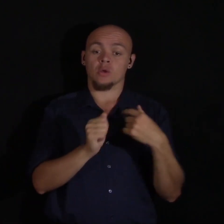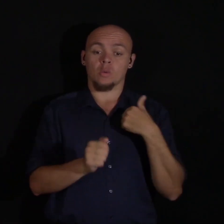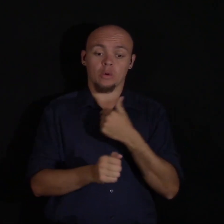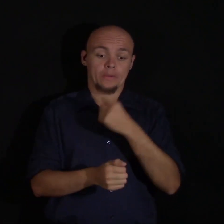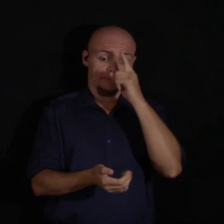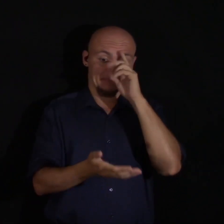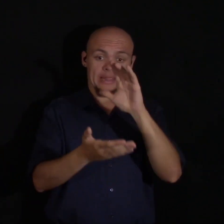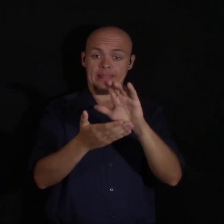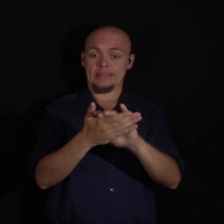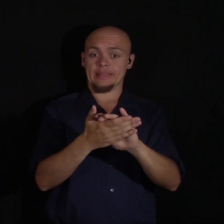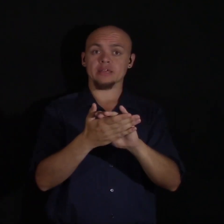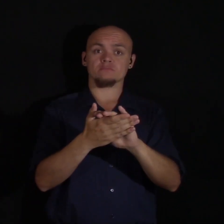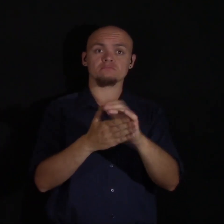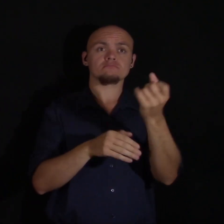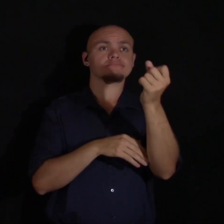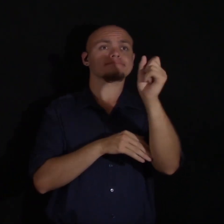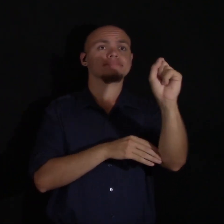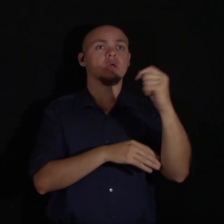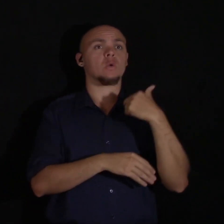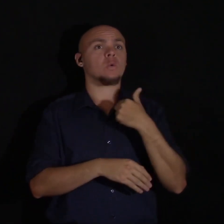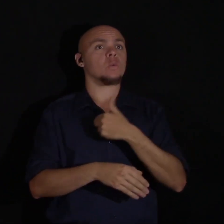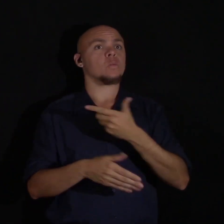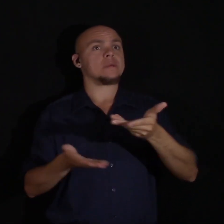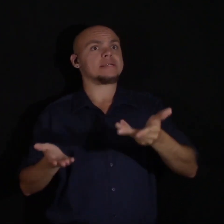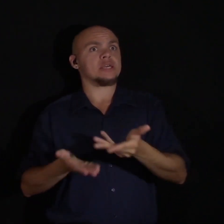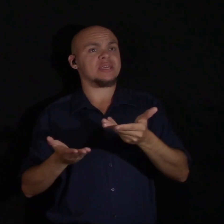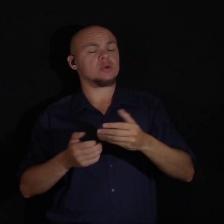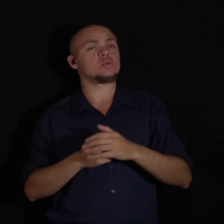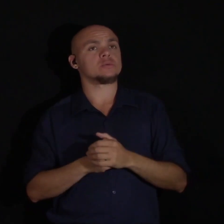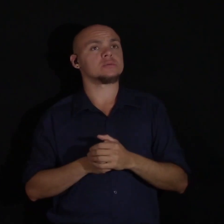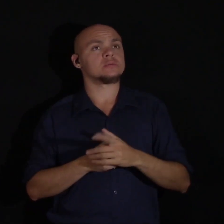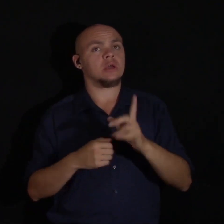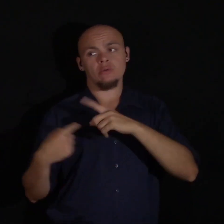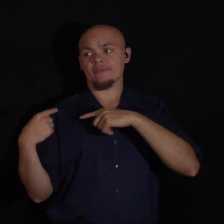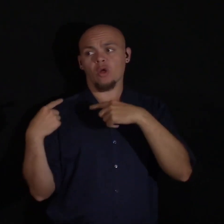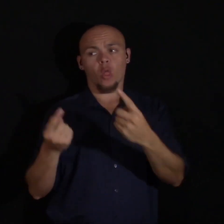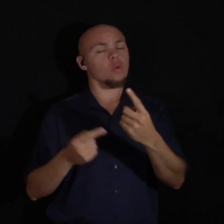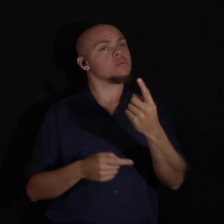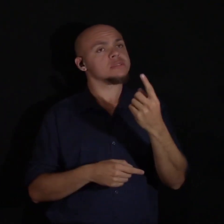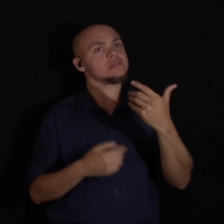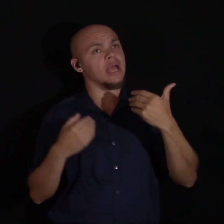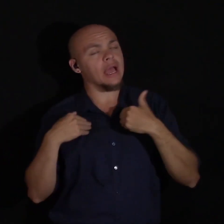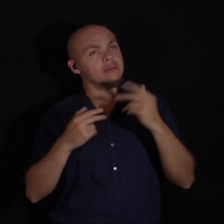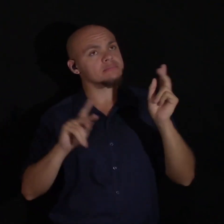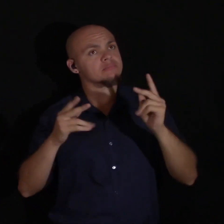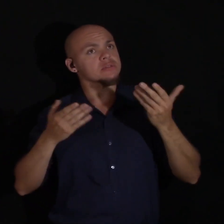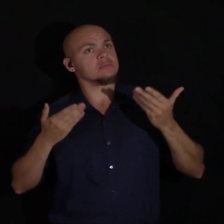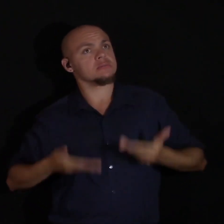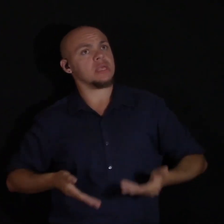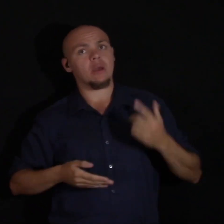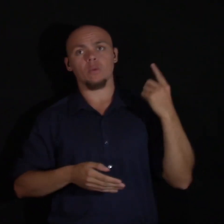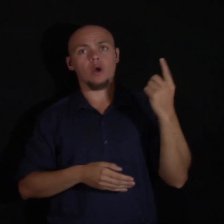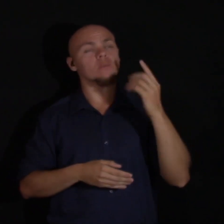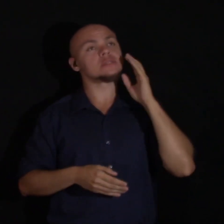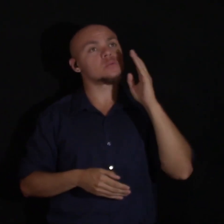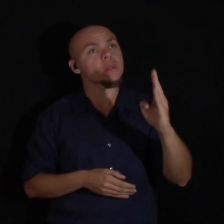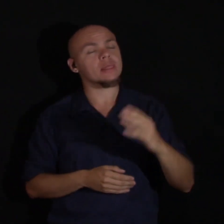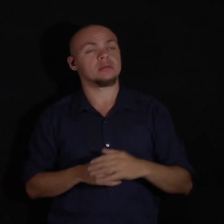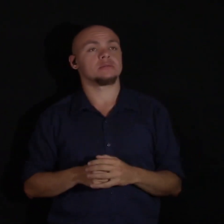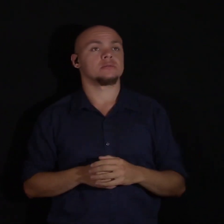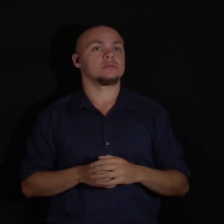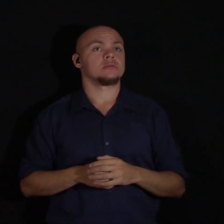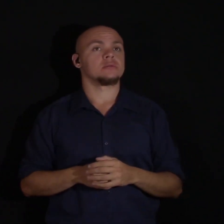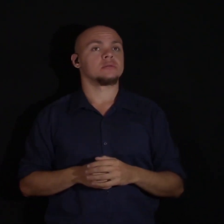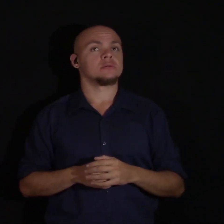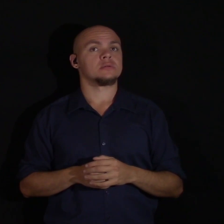we believe in. can stand up and say, we exist. We have always existed. And we always will exist. And there is no way